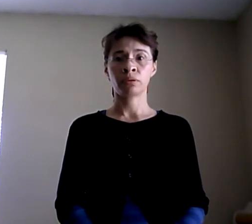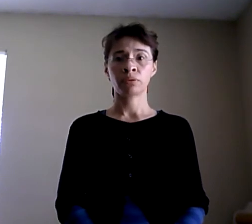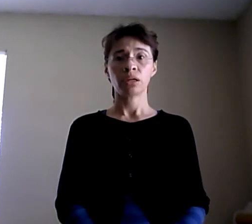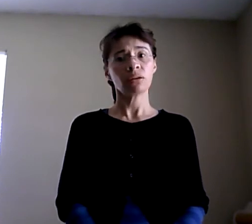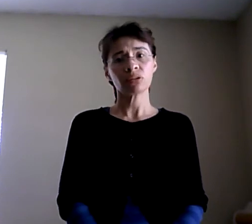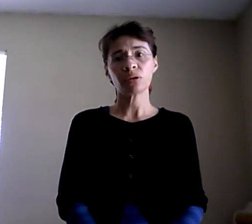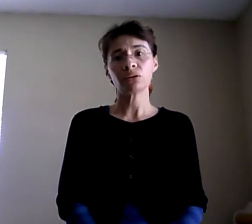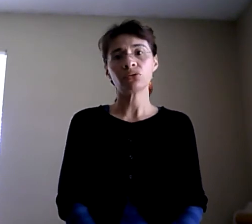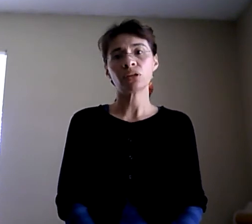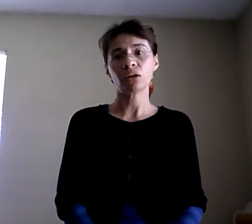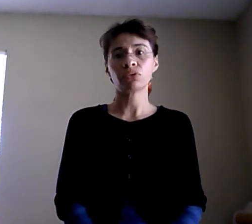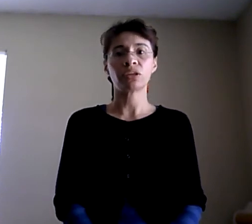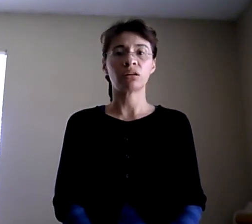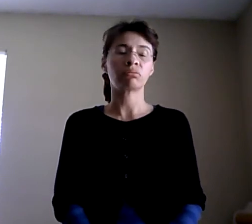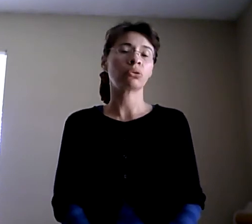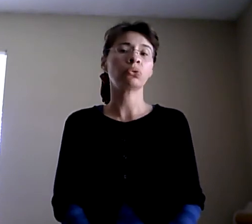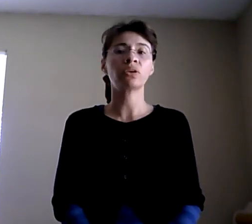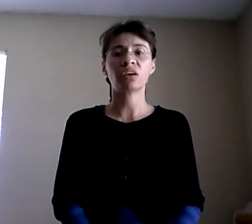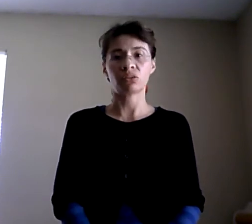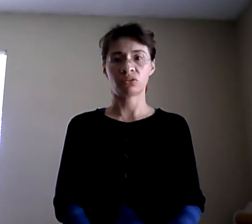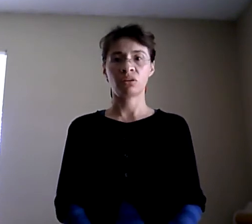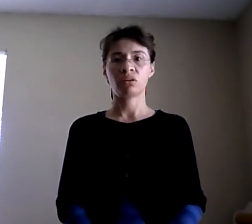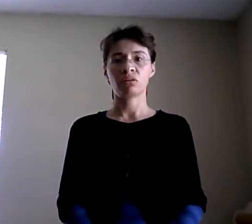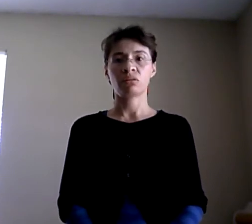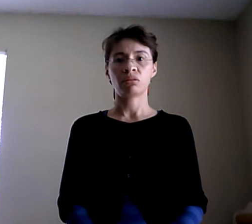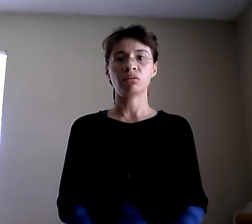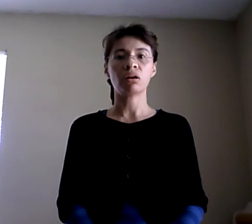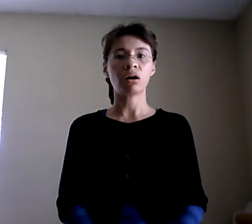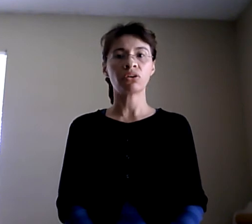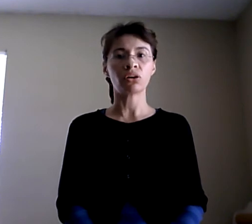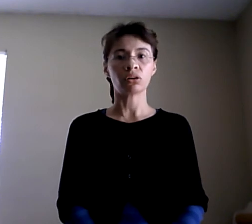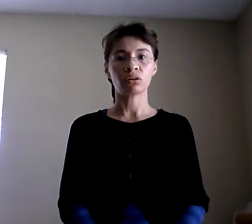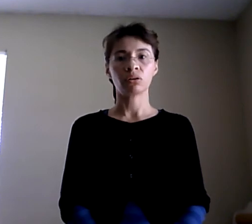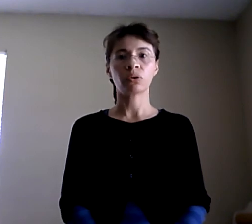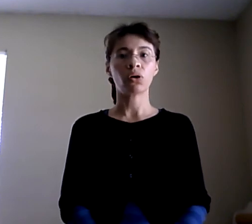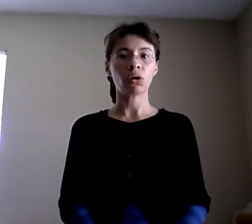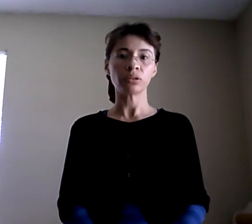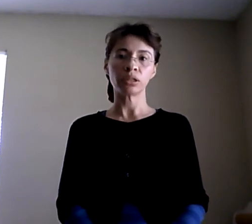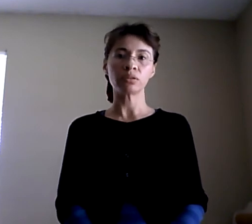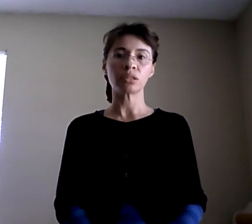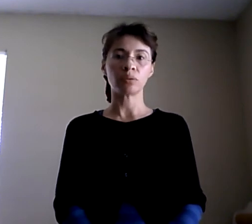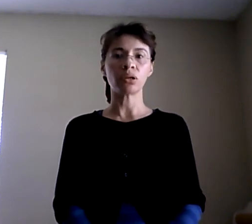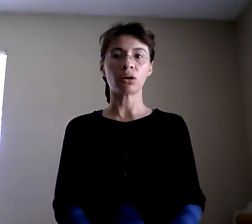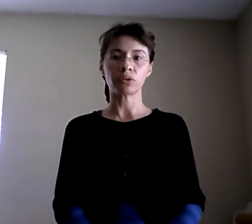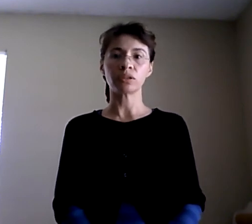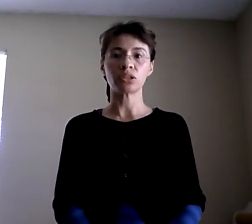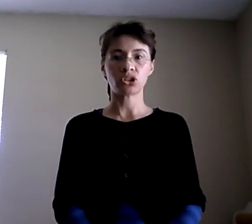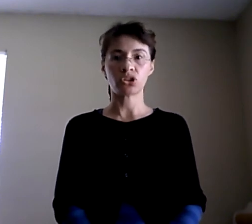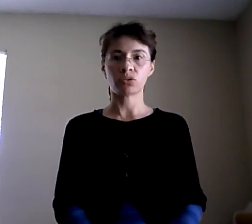It doesn't matter if stand from here. Who cares? Love her. We all need the same love and attention.